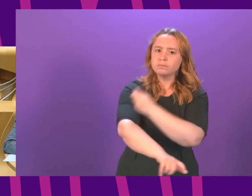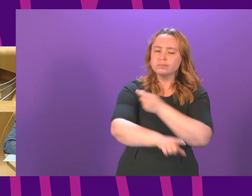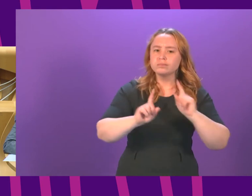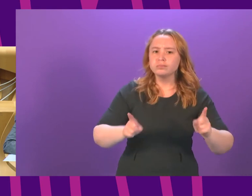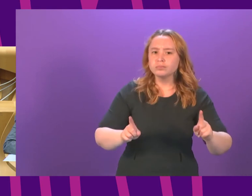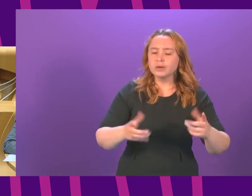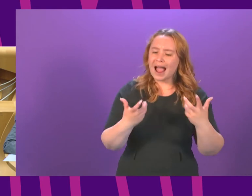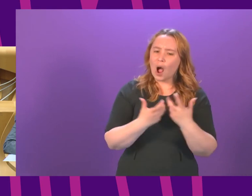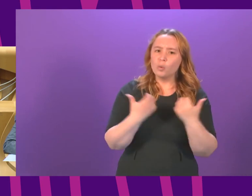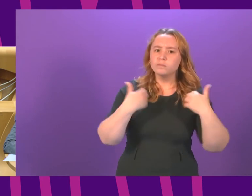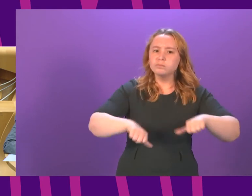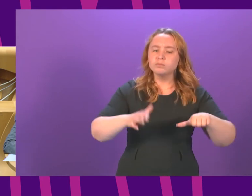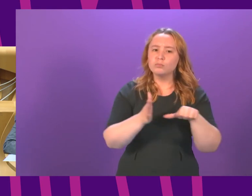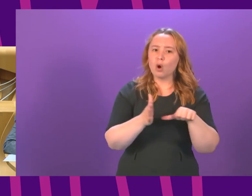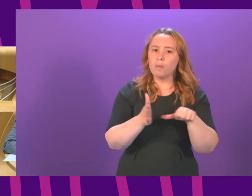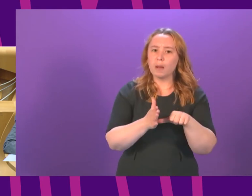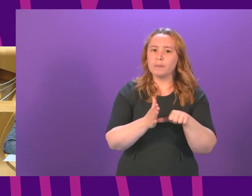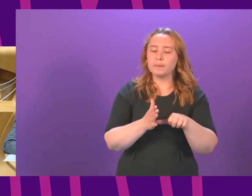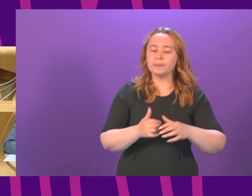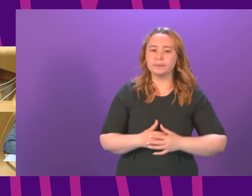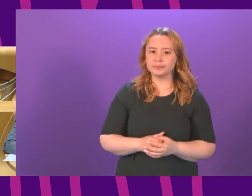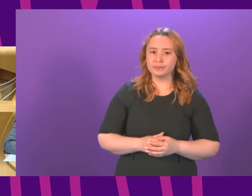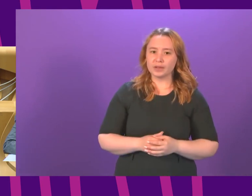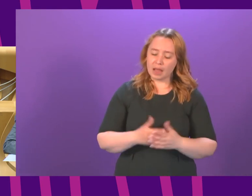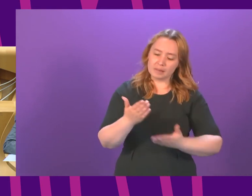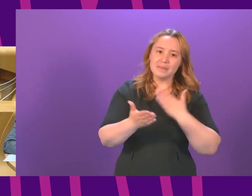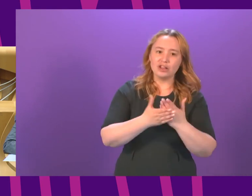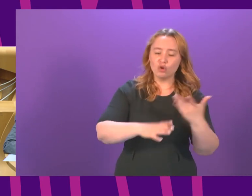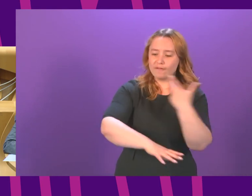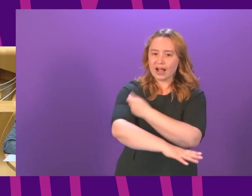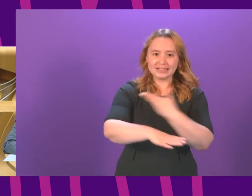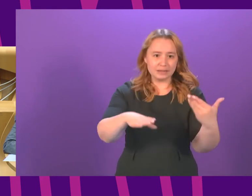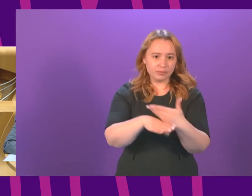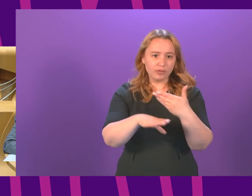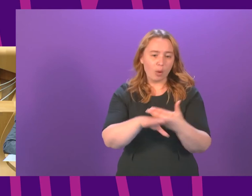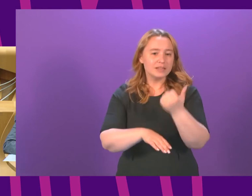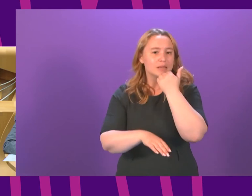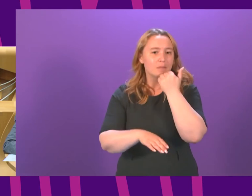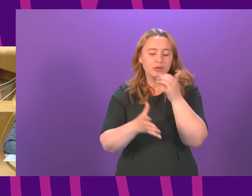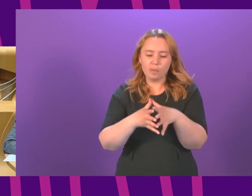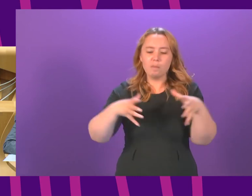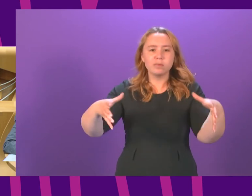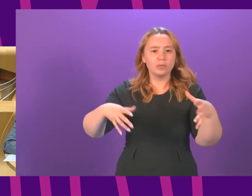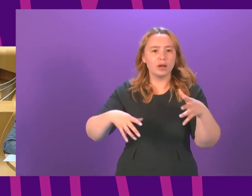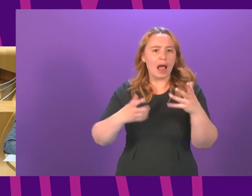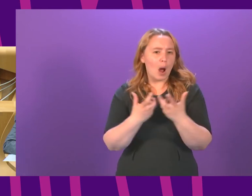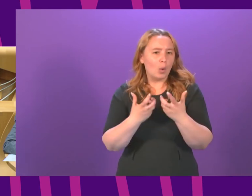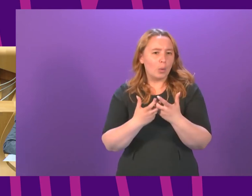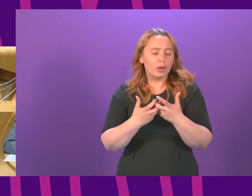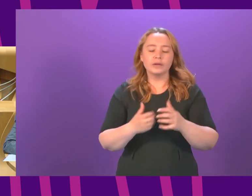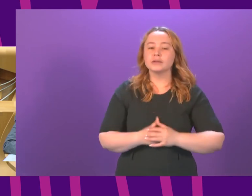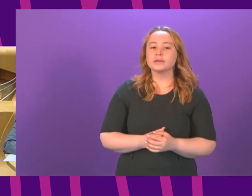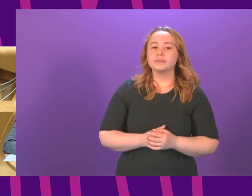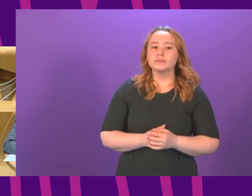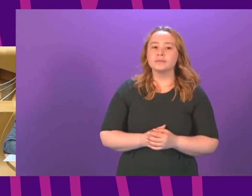appointments and what urgent action has been taken to make sure we can increase the performance of vaccine uptake in those hotspot areas when will we